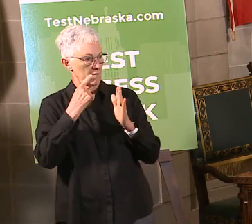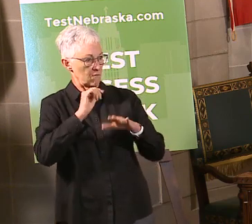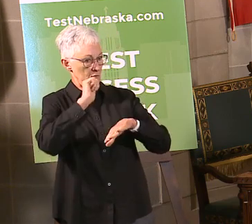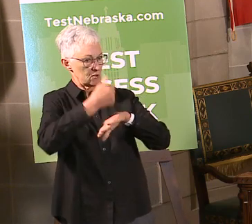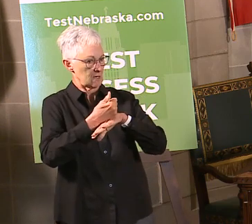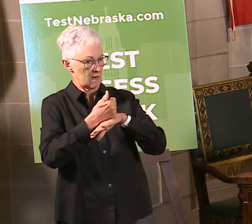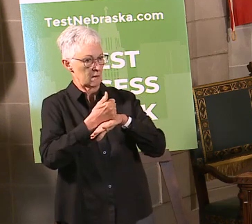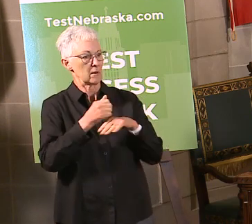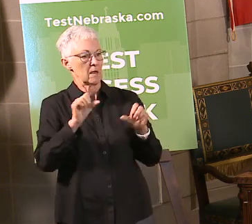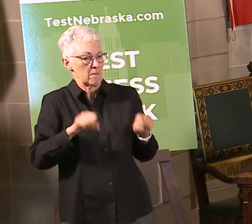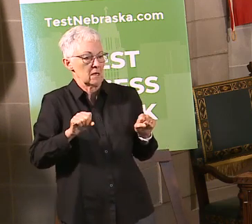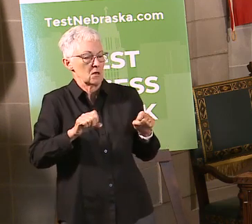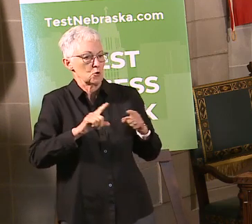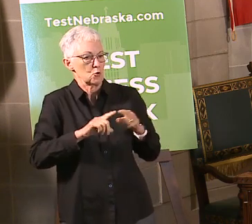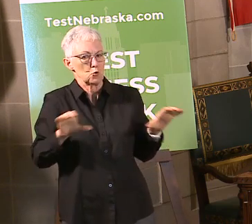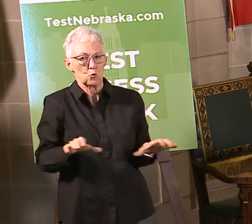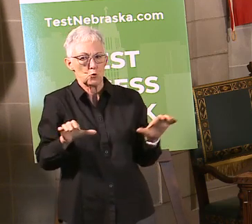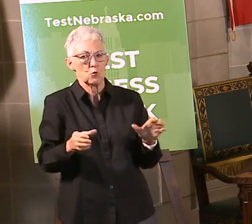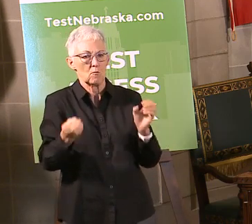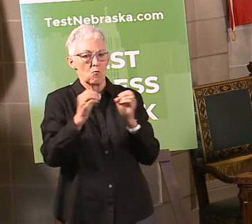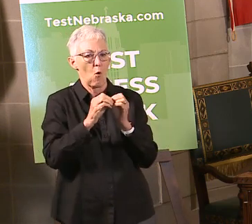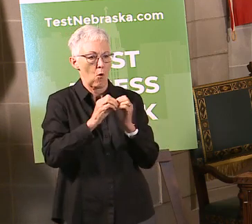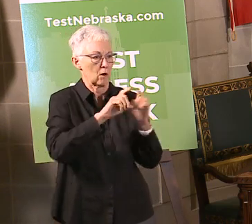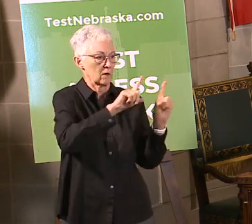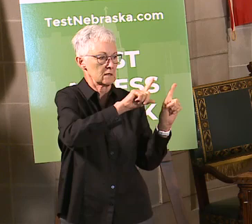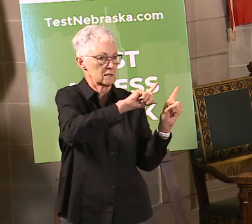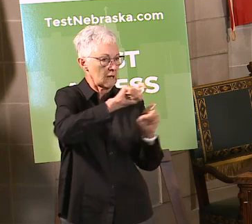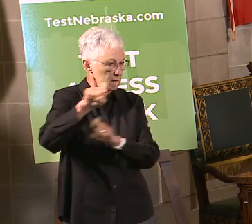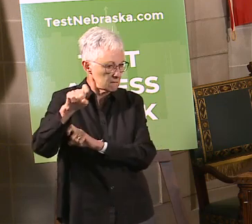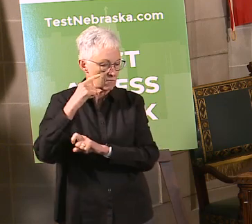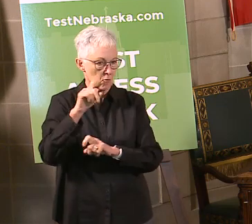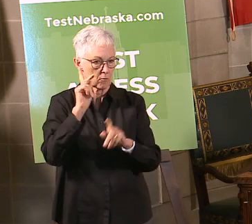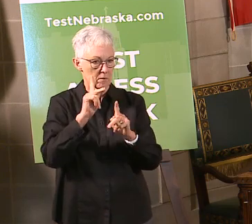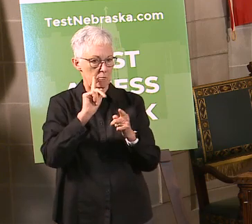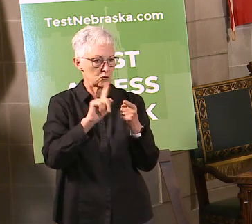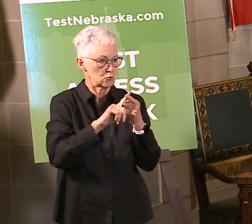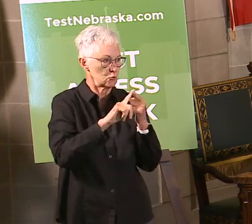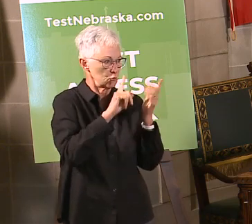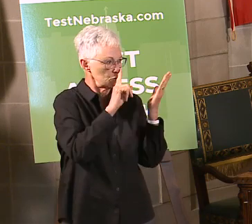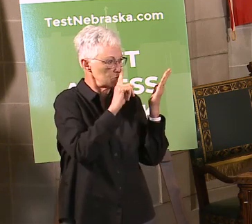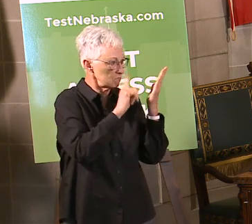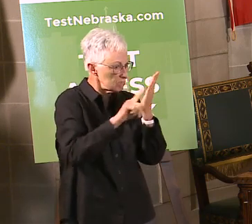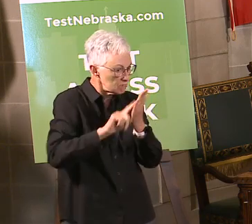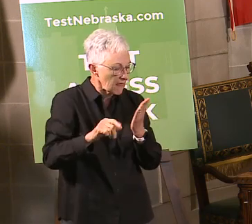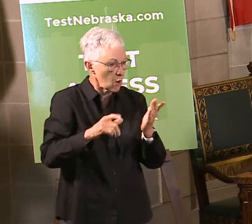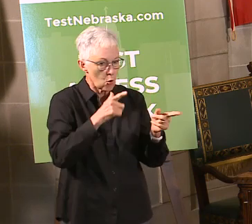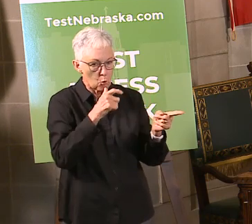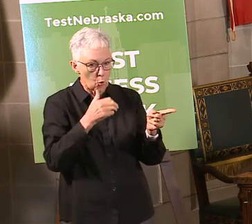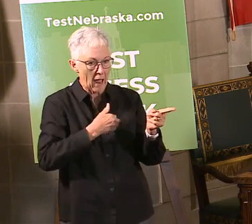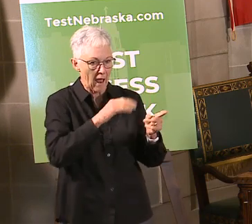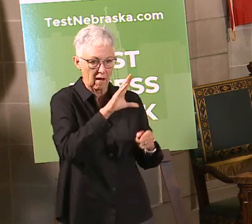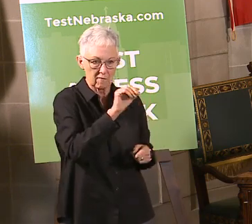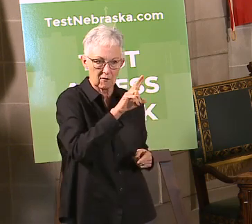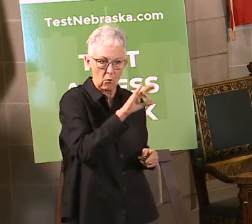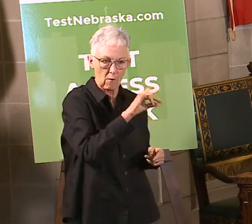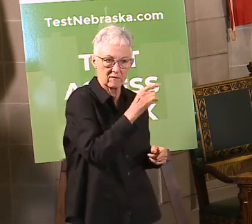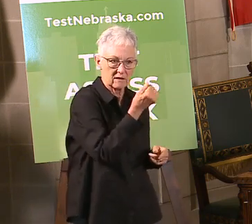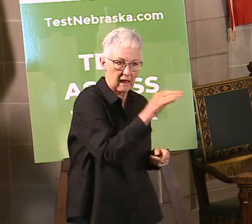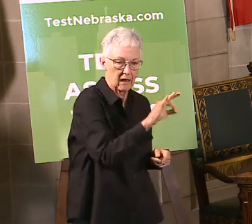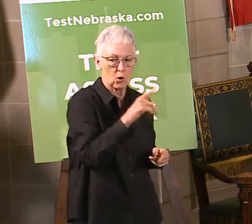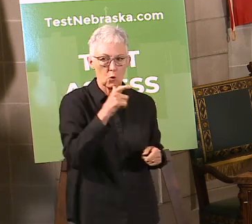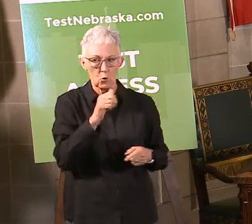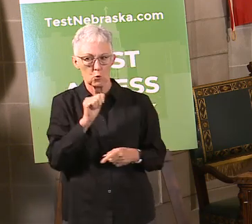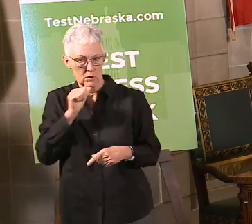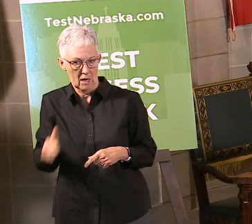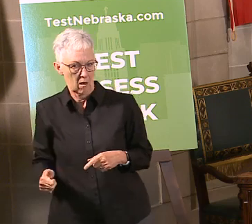companies, that had access to all these materials to be able to help get this set up very, very quickly. And that was something that